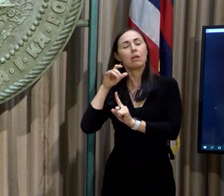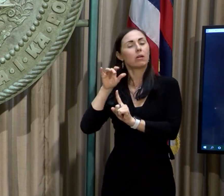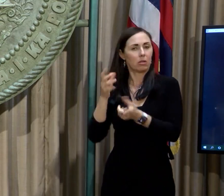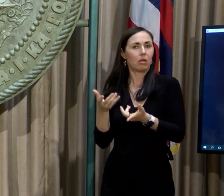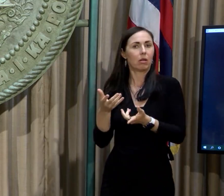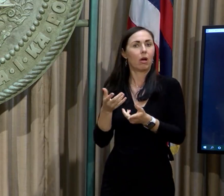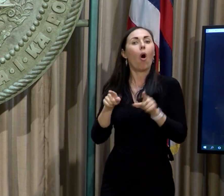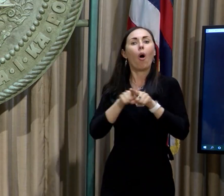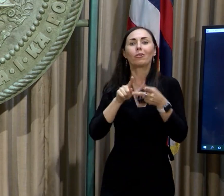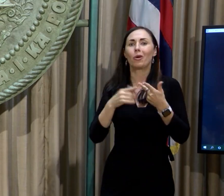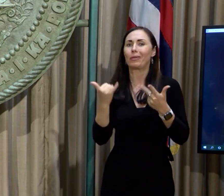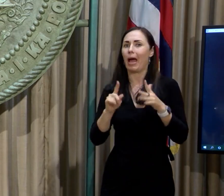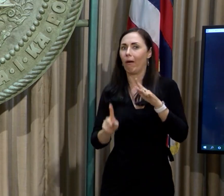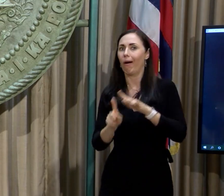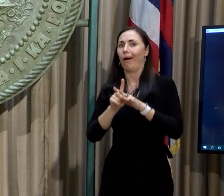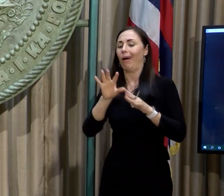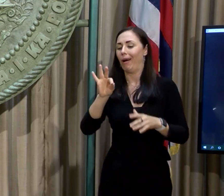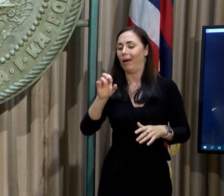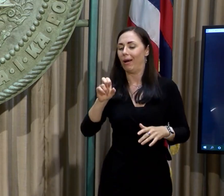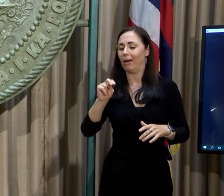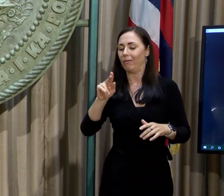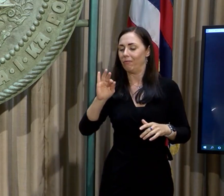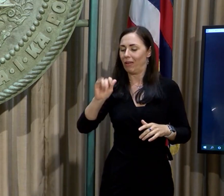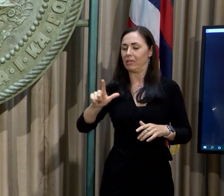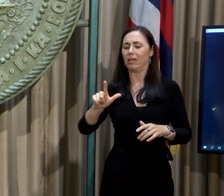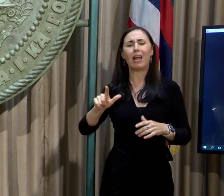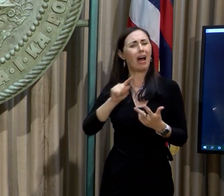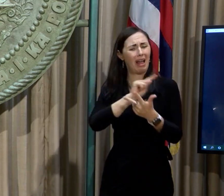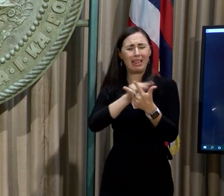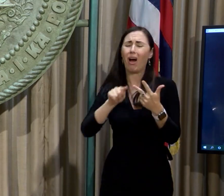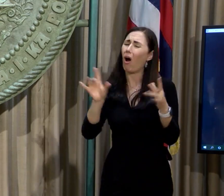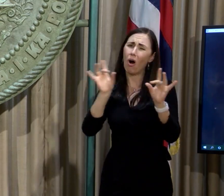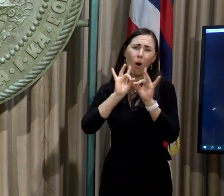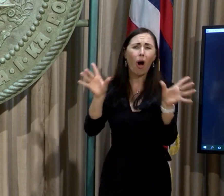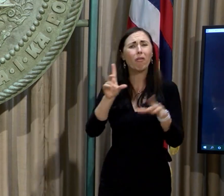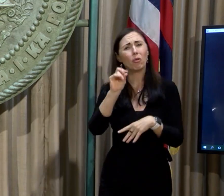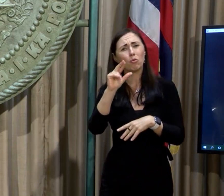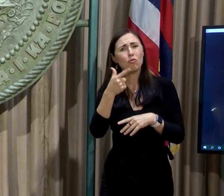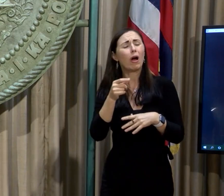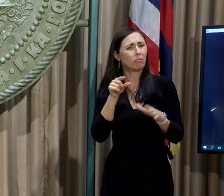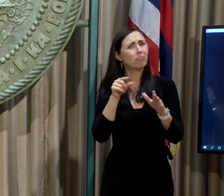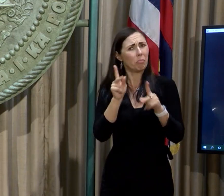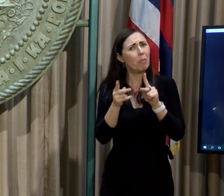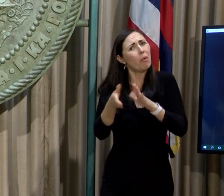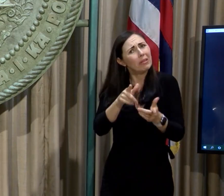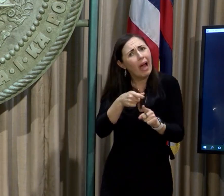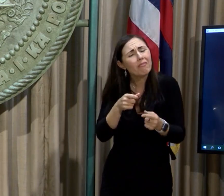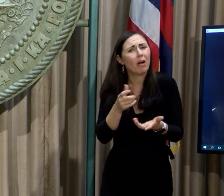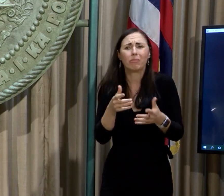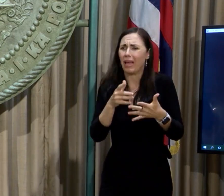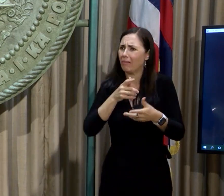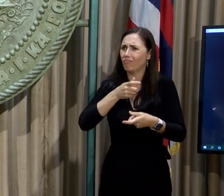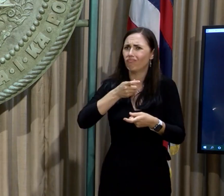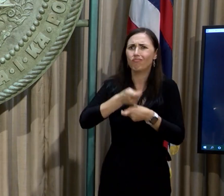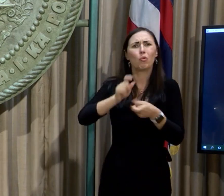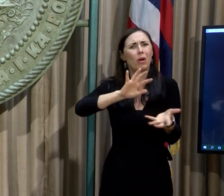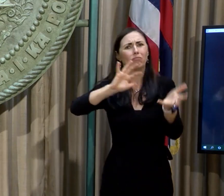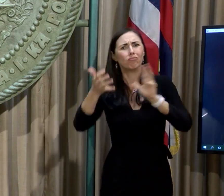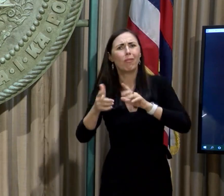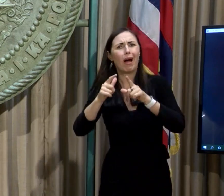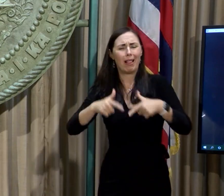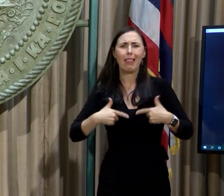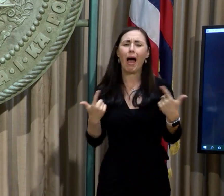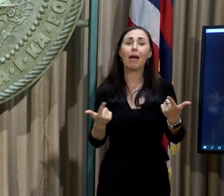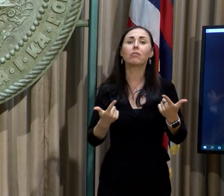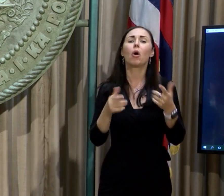mentioned earlier, fentanyl. And these drugs, these drugs kill. They destroy lives. So, having money and resources available now to apply to an existing infrastructure